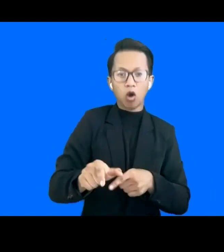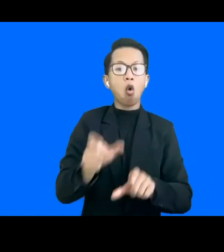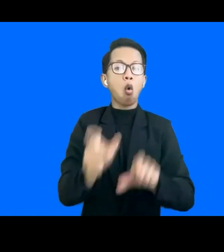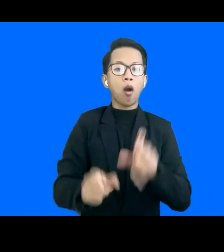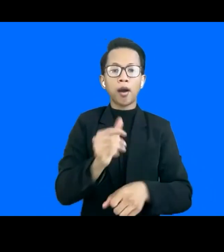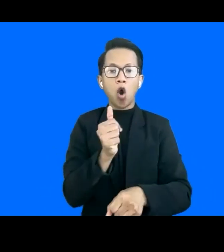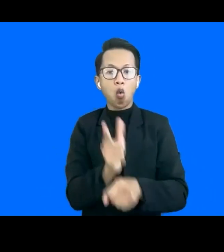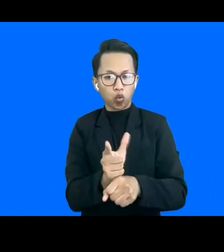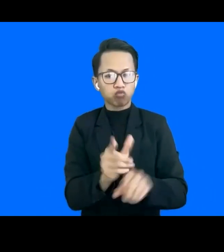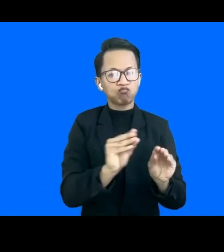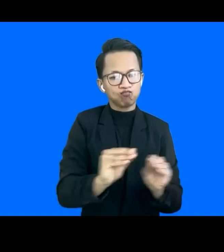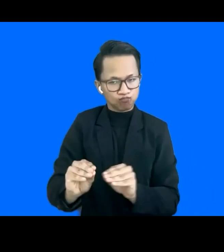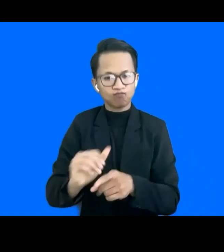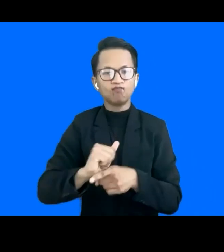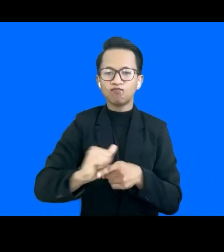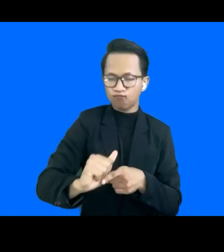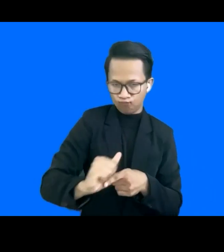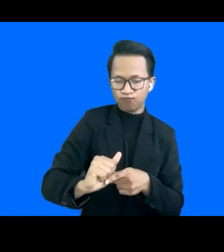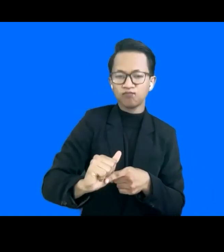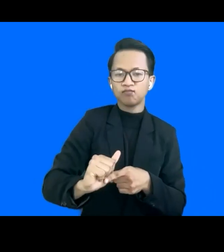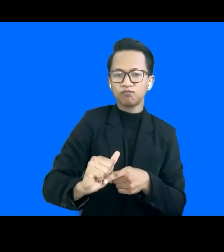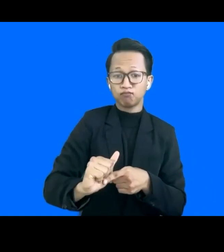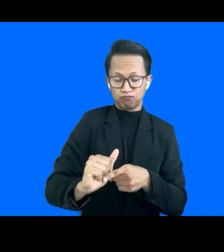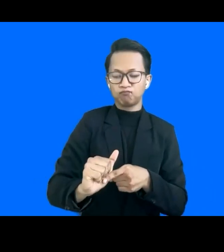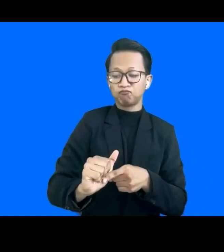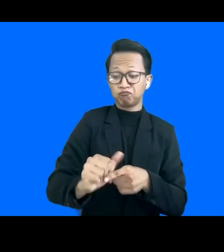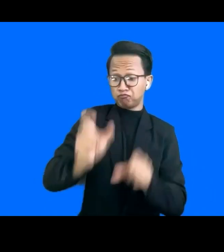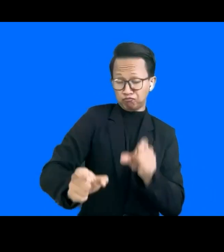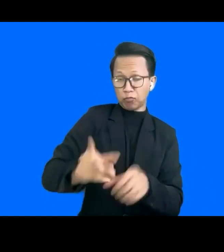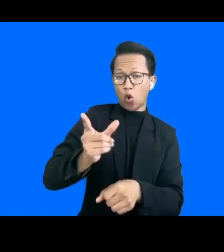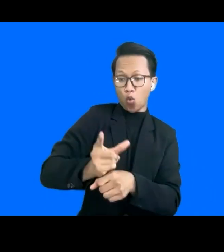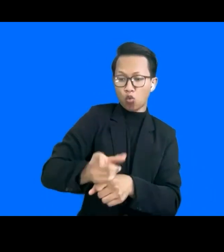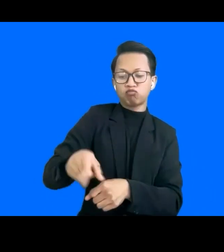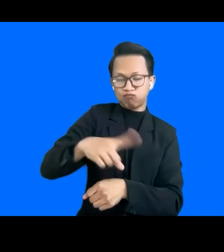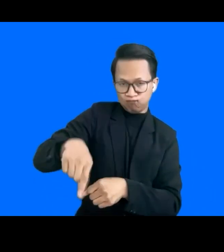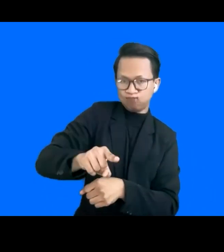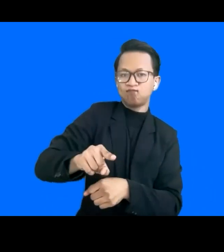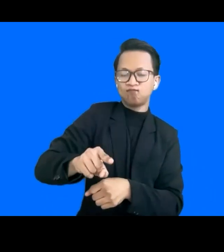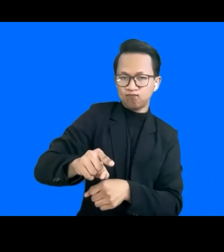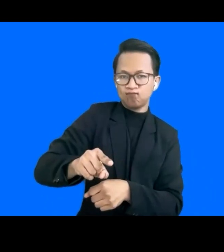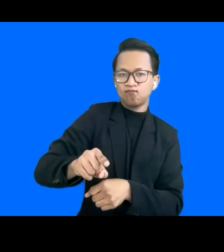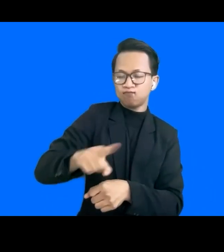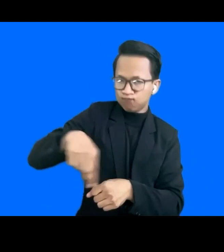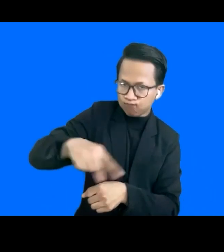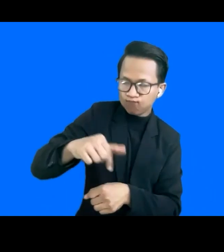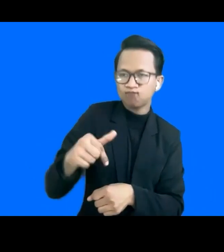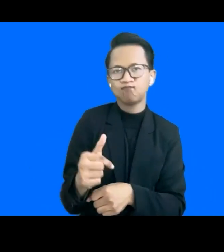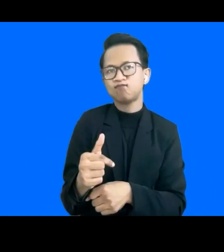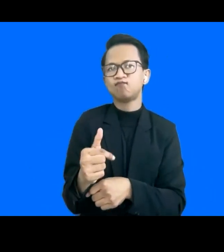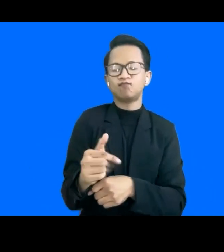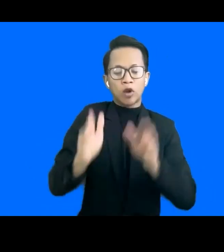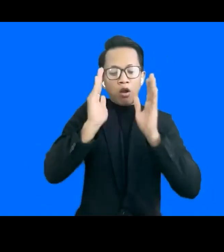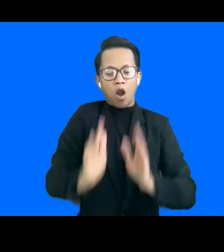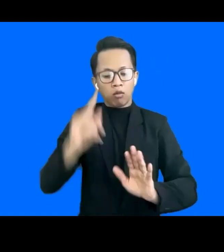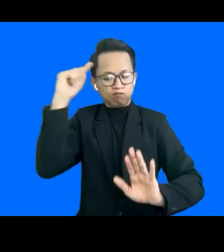then, you know, they will be able to resolve those discriminatory attitudes and stereotypes